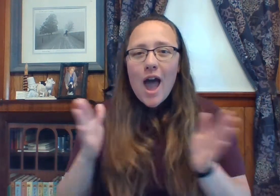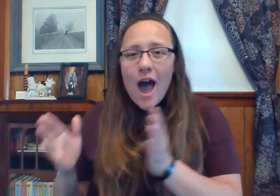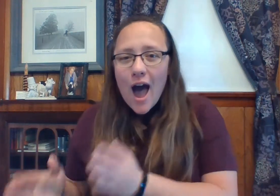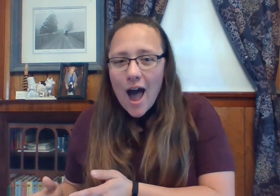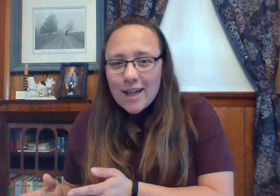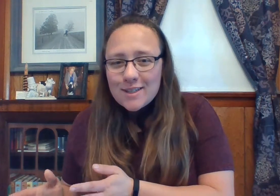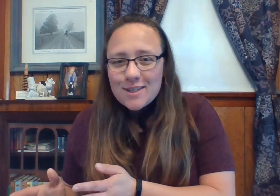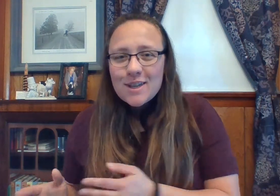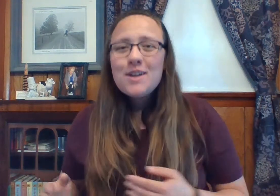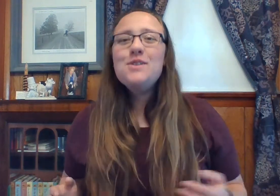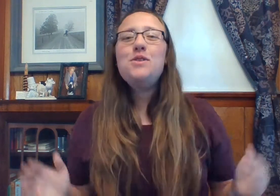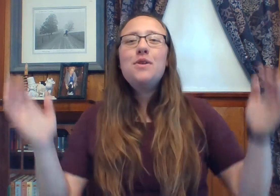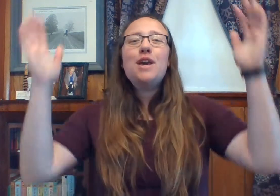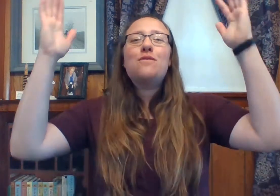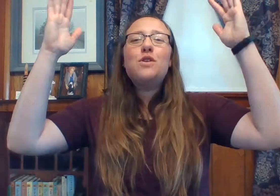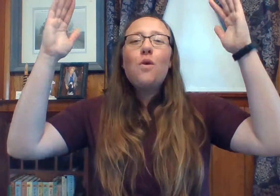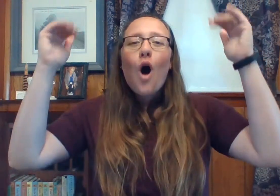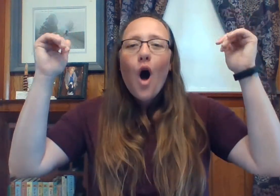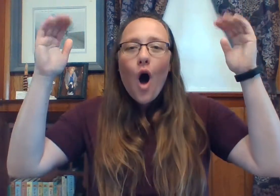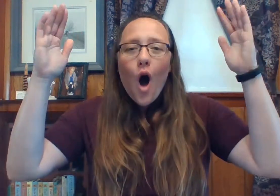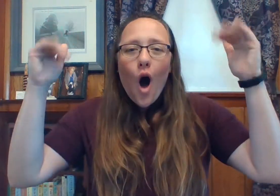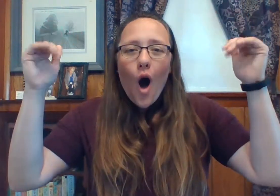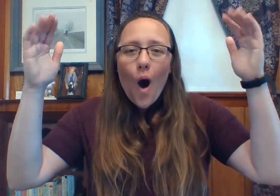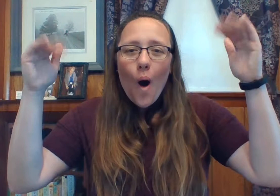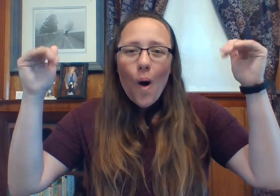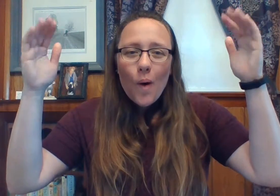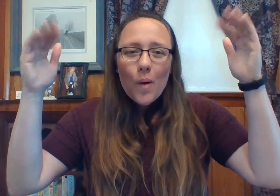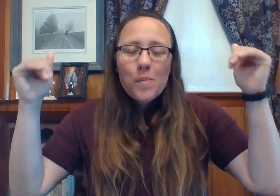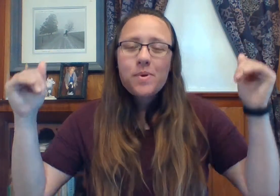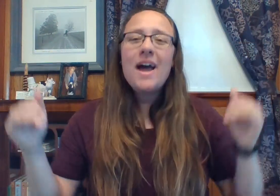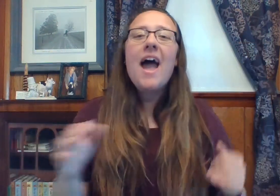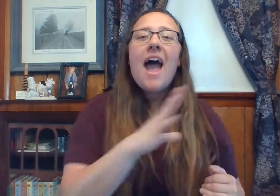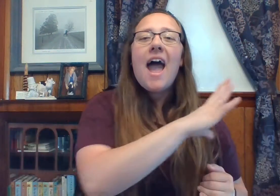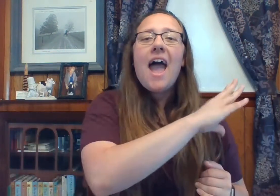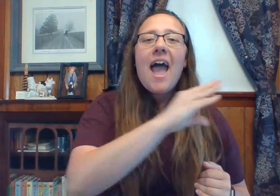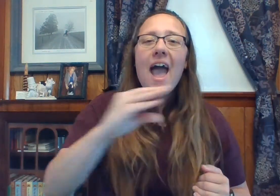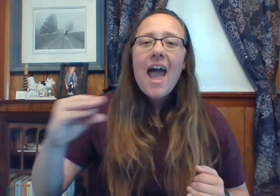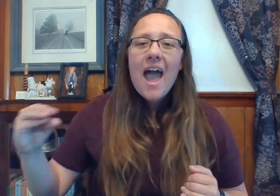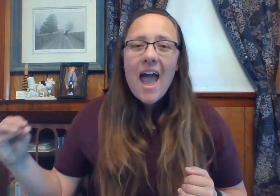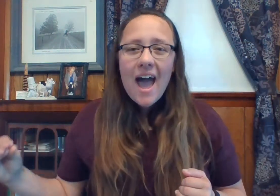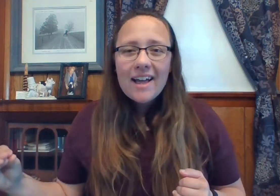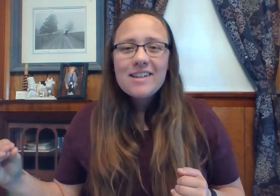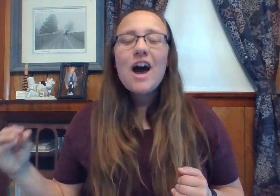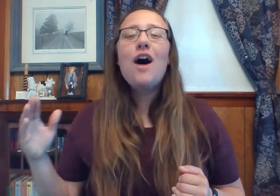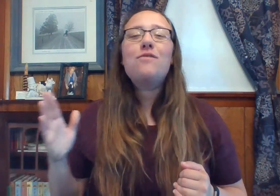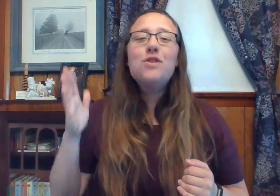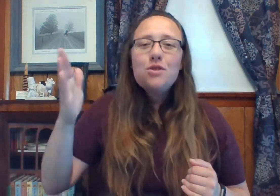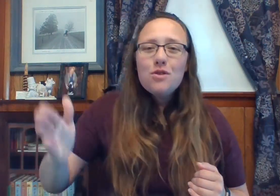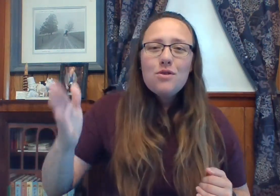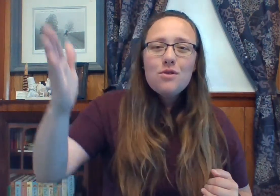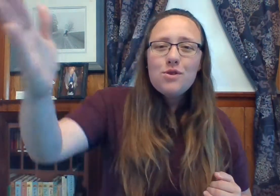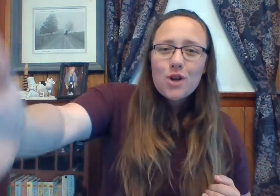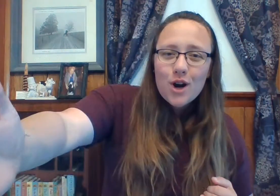Plans to give you hope and a future.